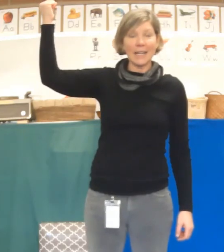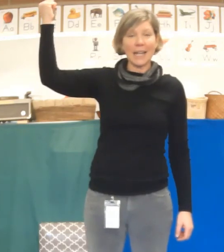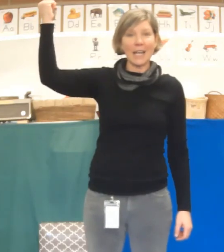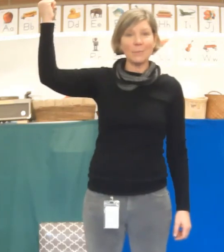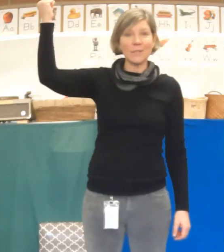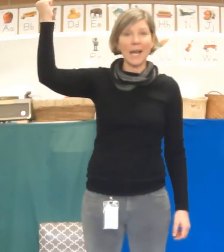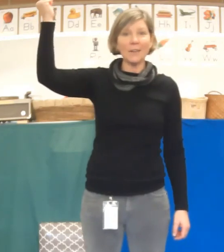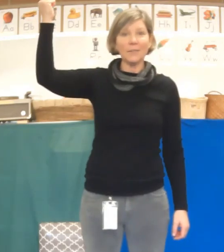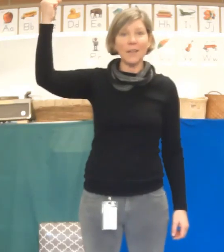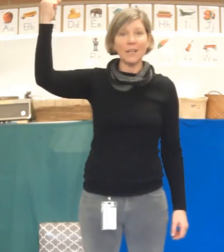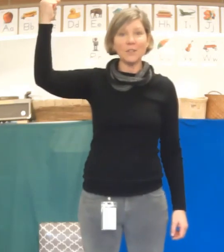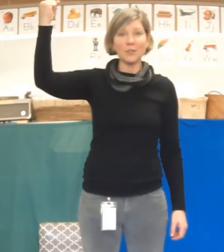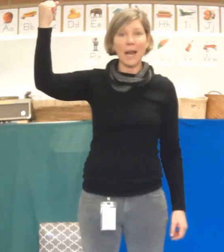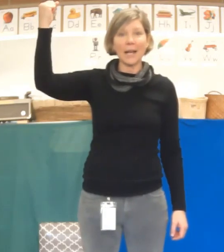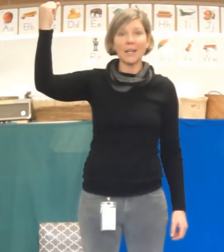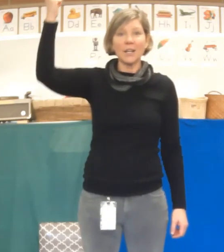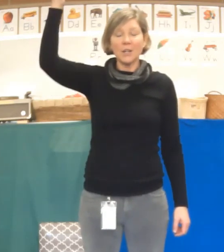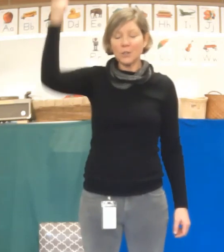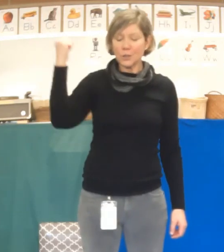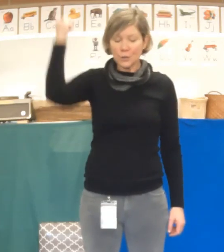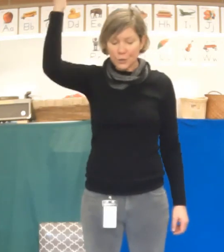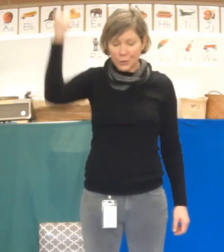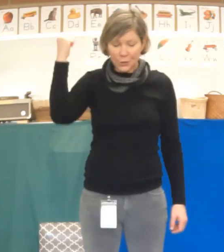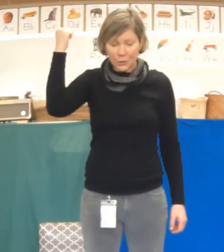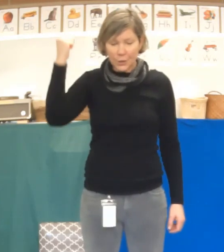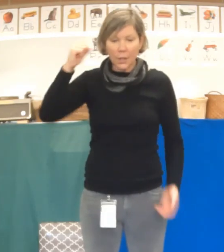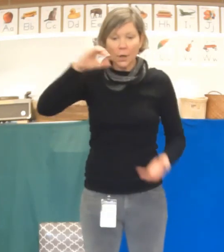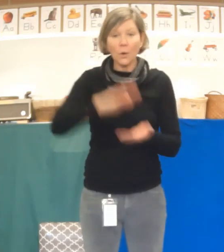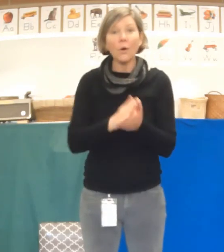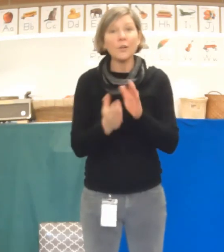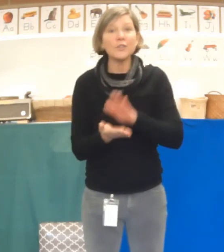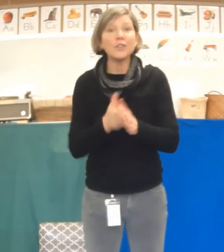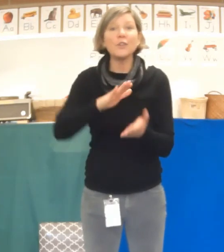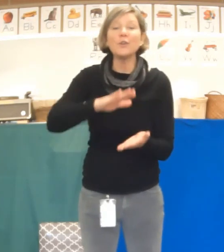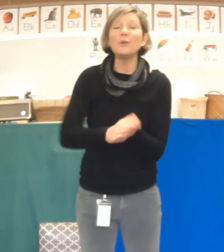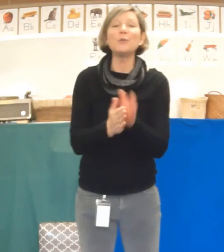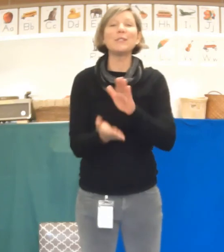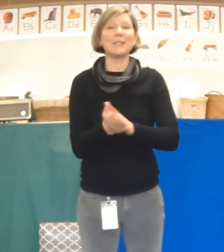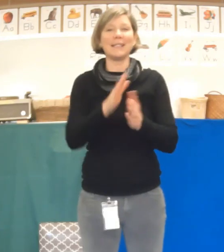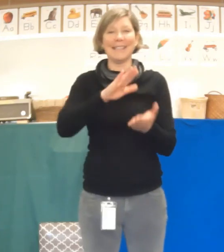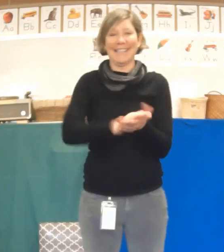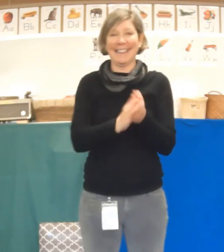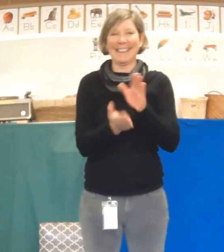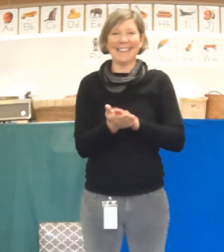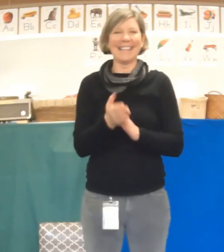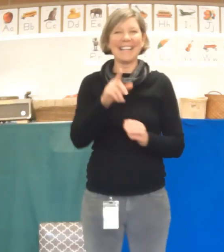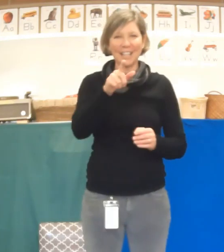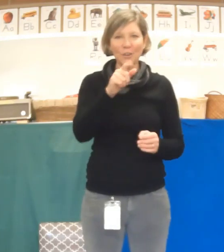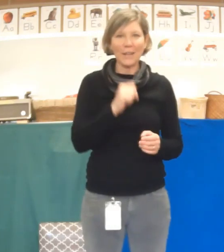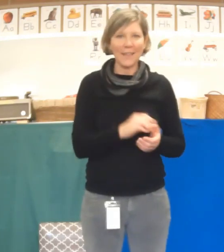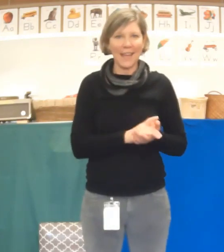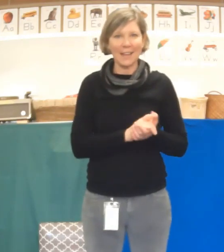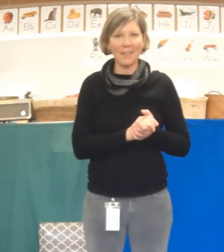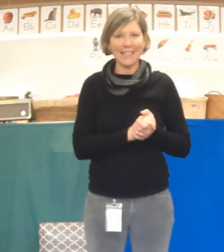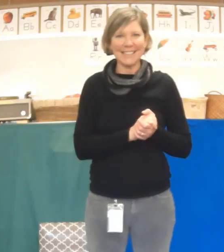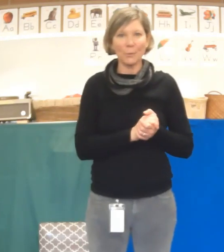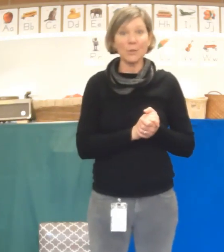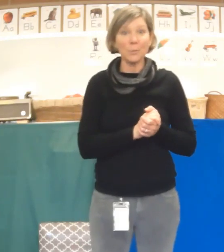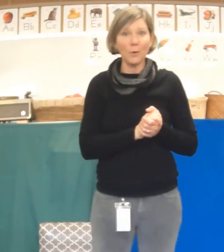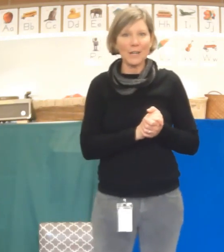came down the track. Toot toot! Orange juice! You get the hang of it. of We'll do more